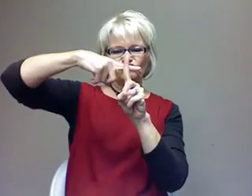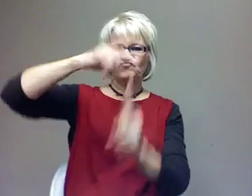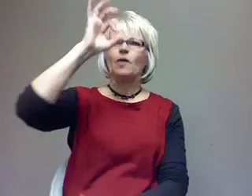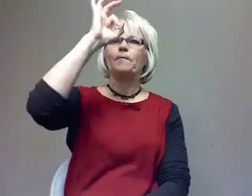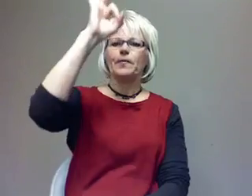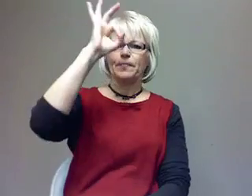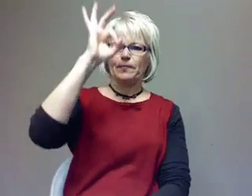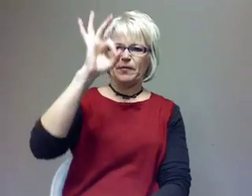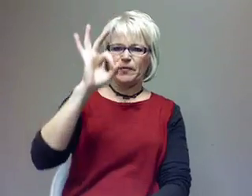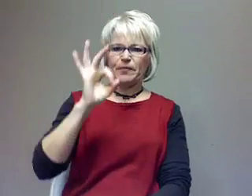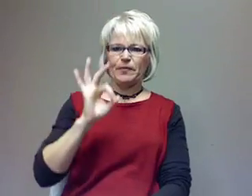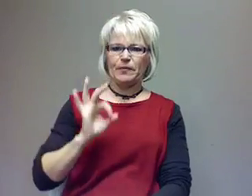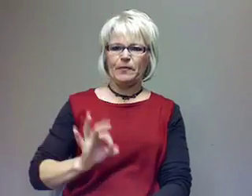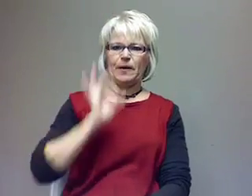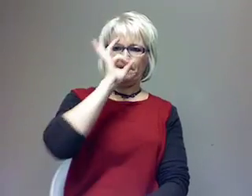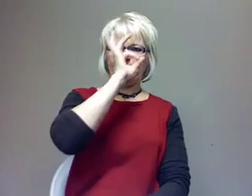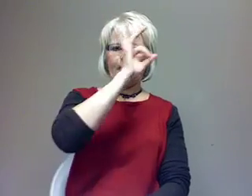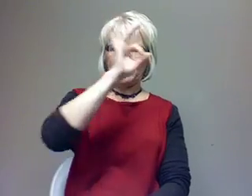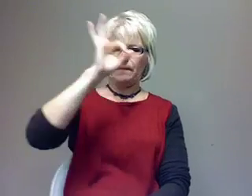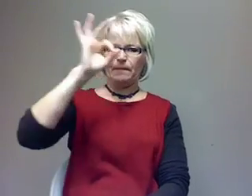No, come on. That's crazy. That's just crazy.